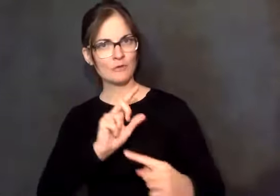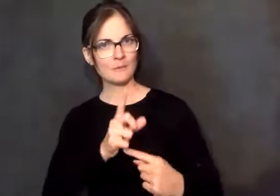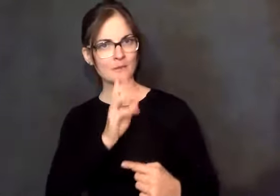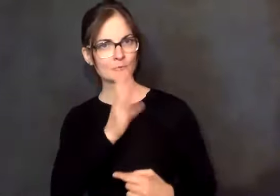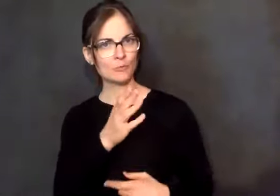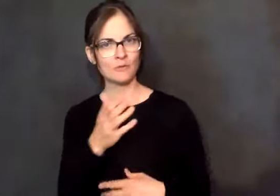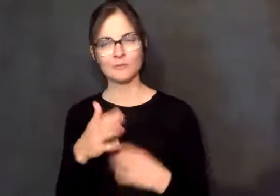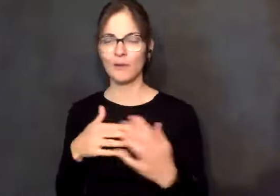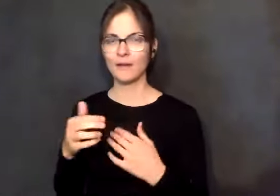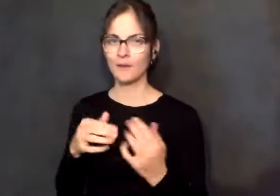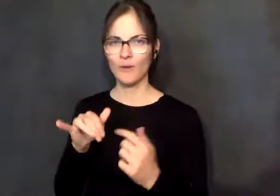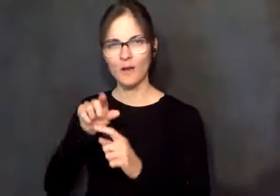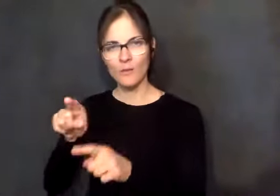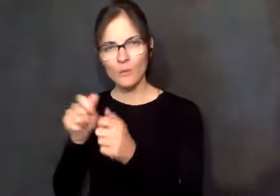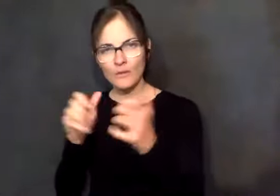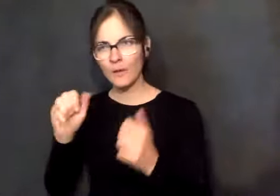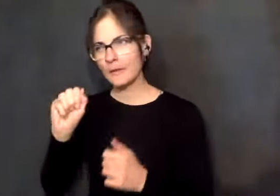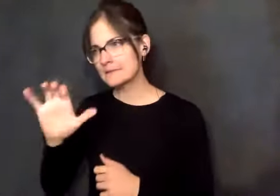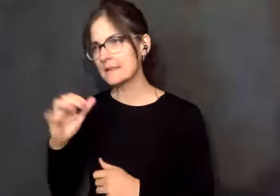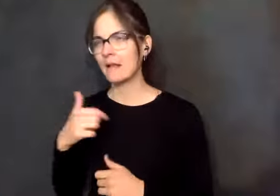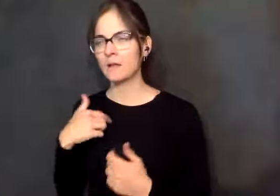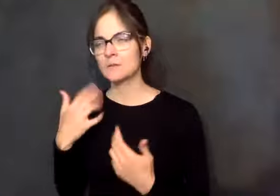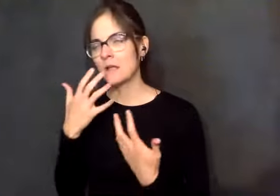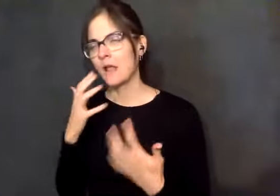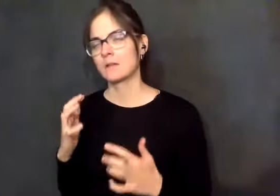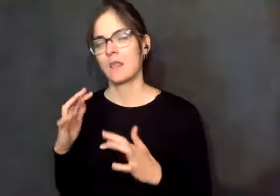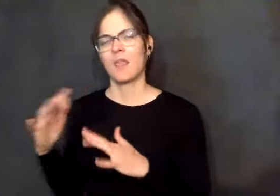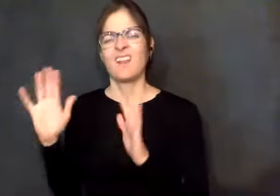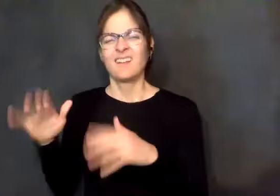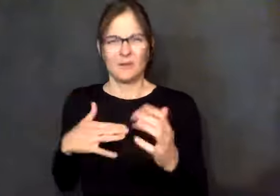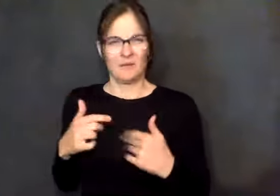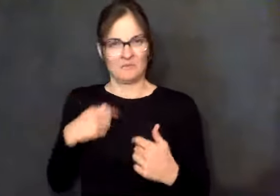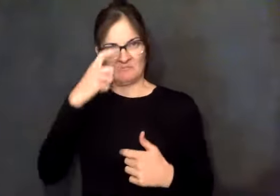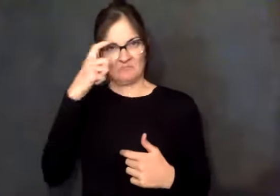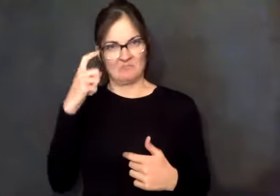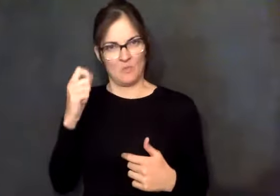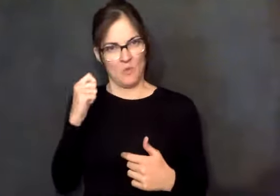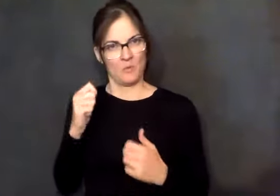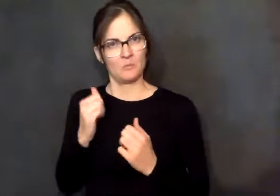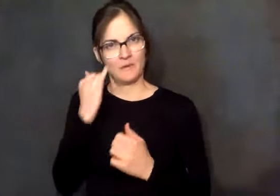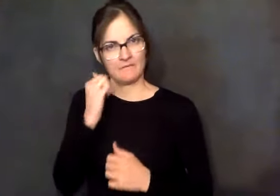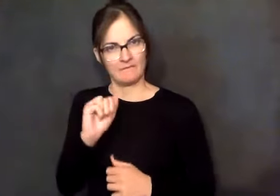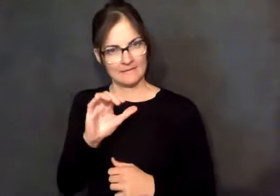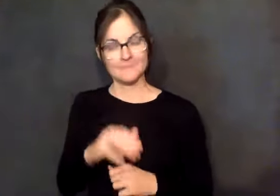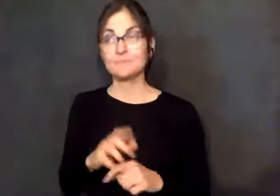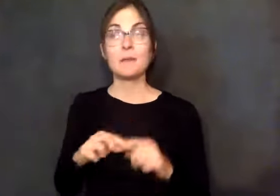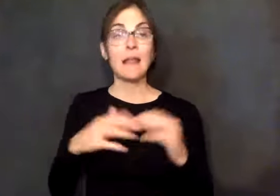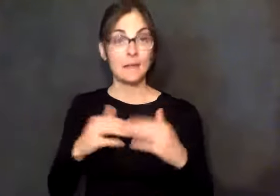But anyway, I made a huge mistake. And I went to see him at Mother's Day. I didn't even think about it. My mother had been gone so many